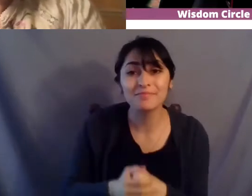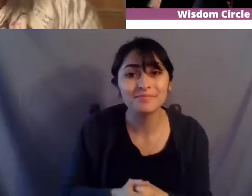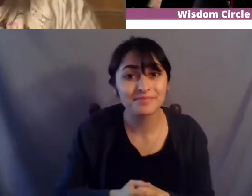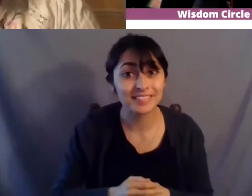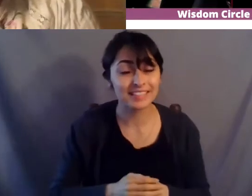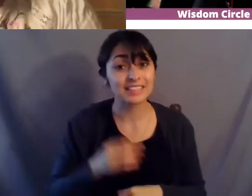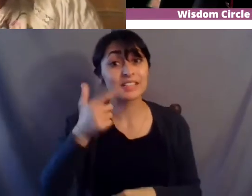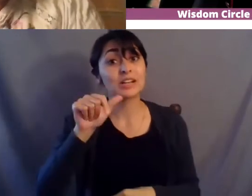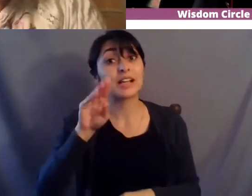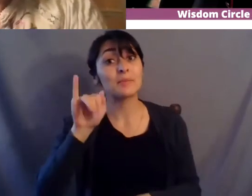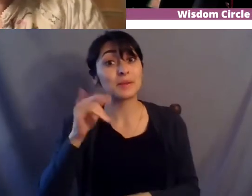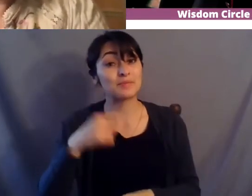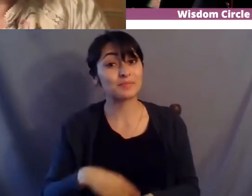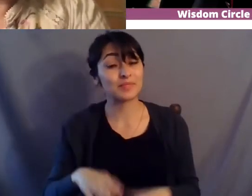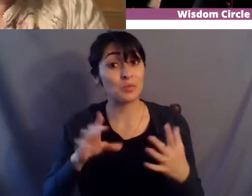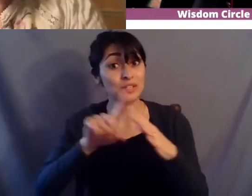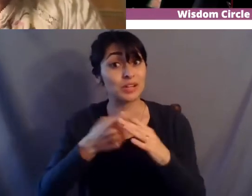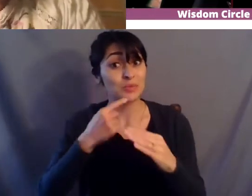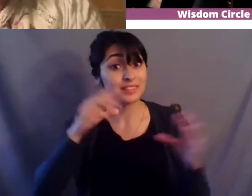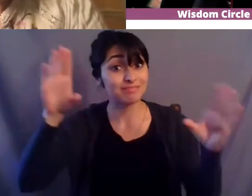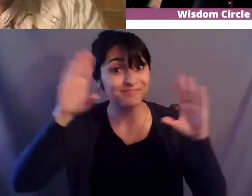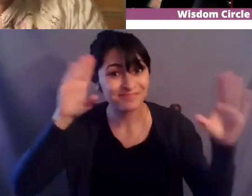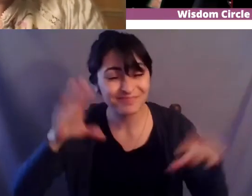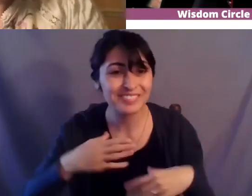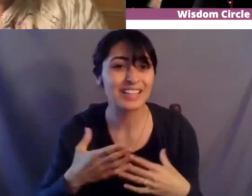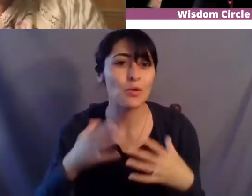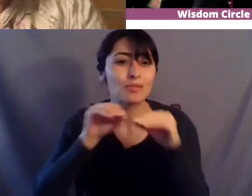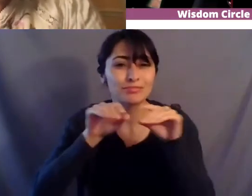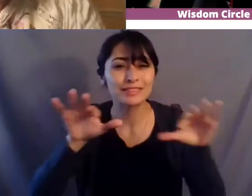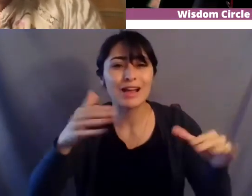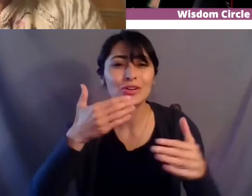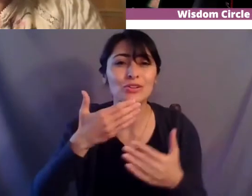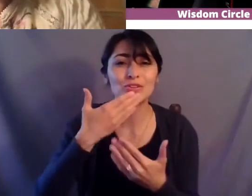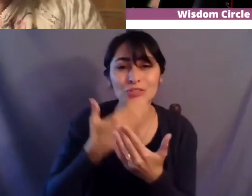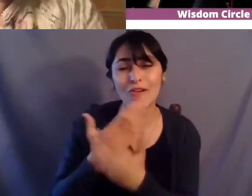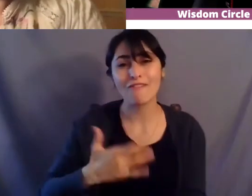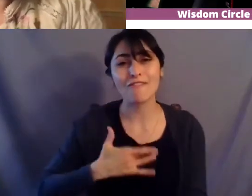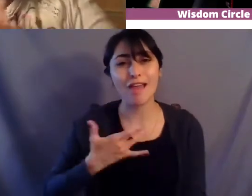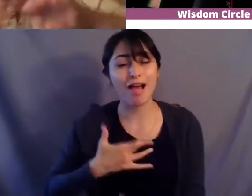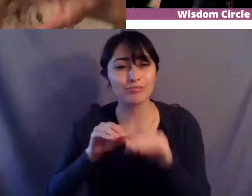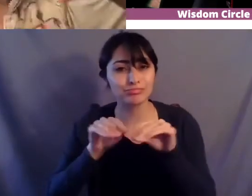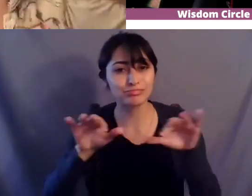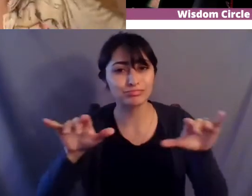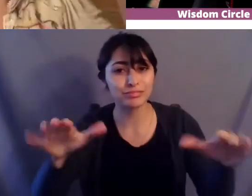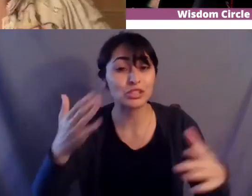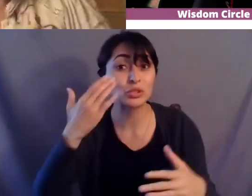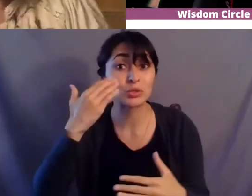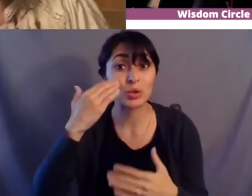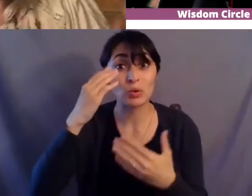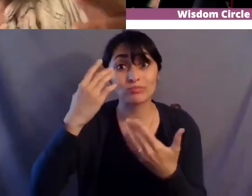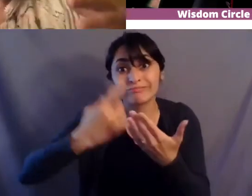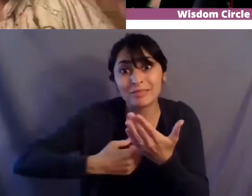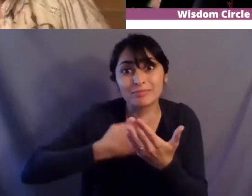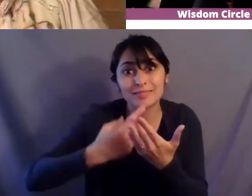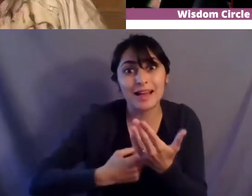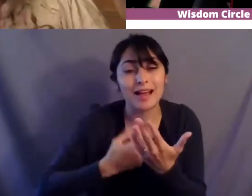greeting and send um greetings and good feelings all around um you know sometimes with the bio right it's it's